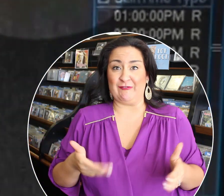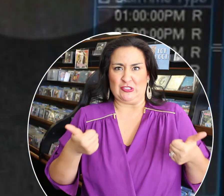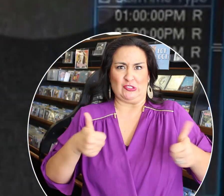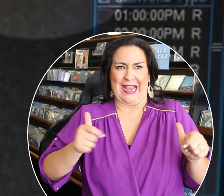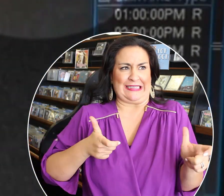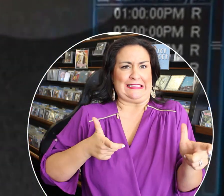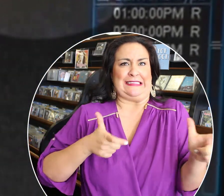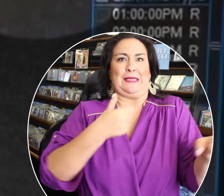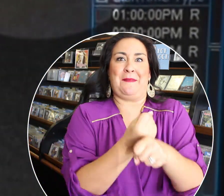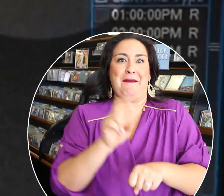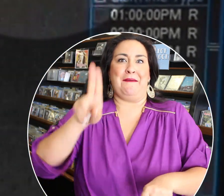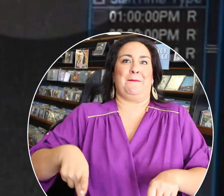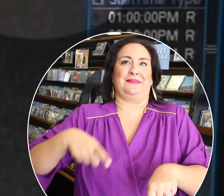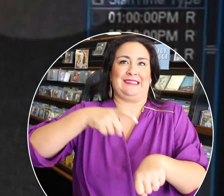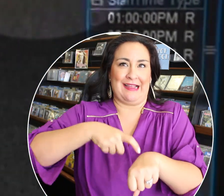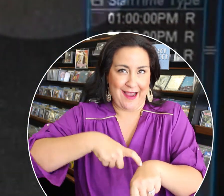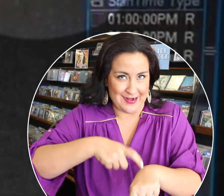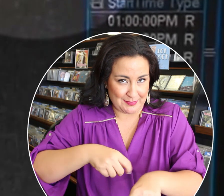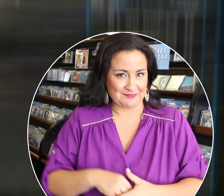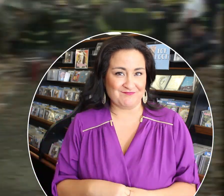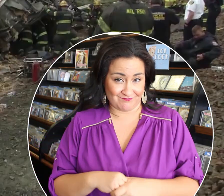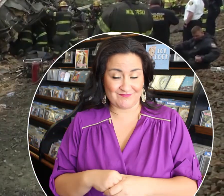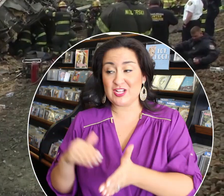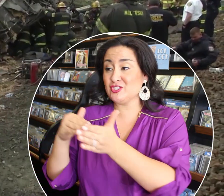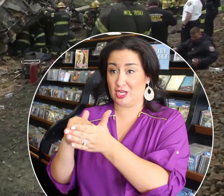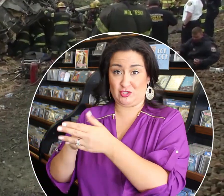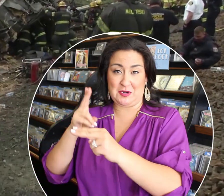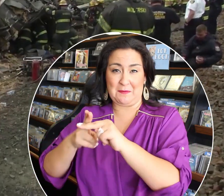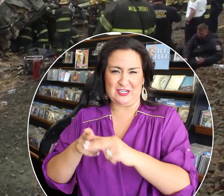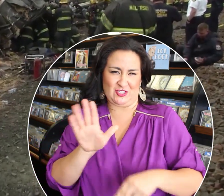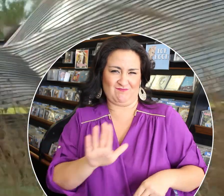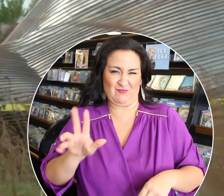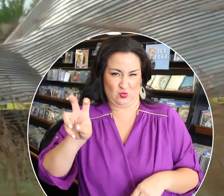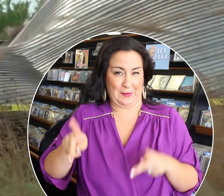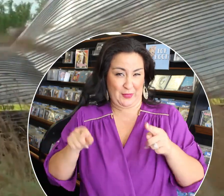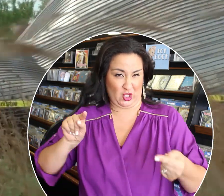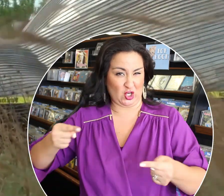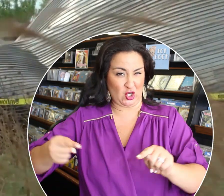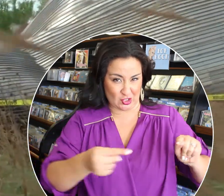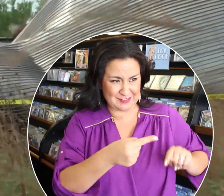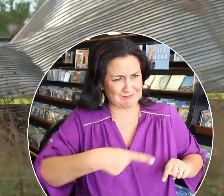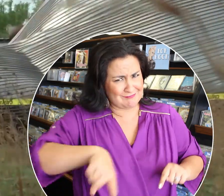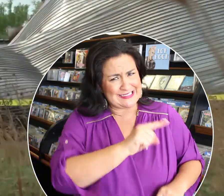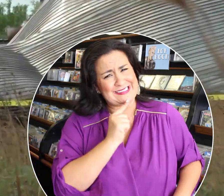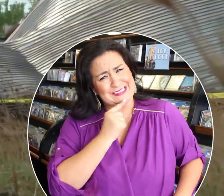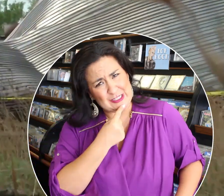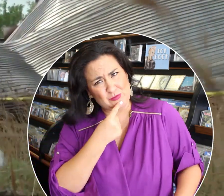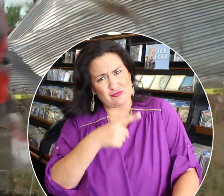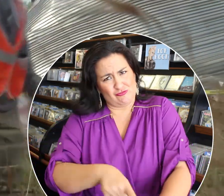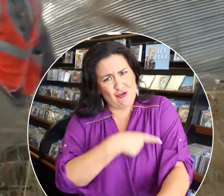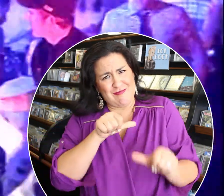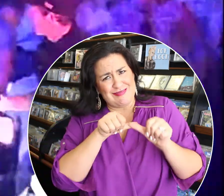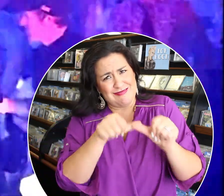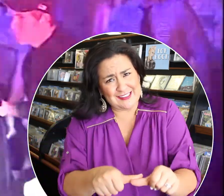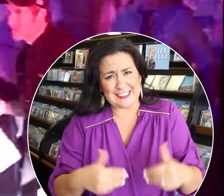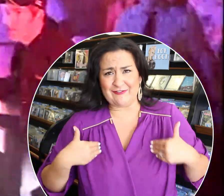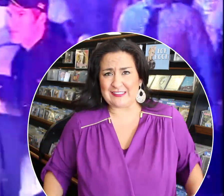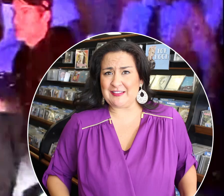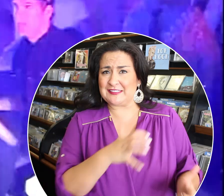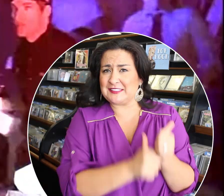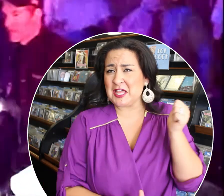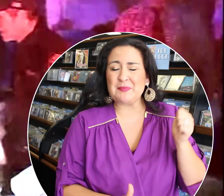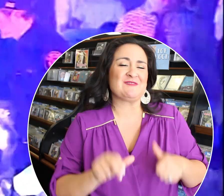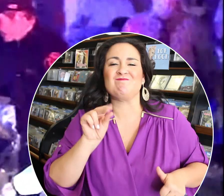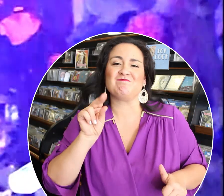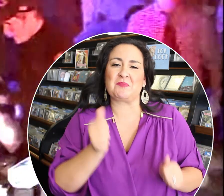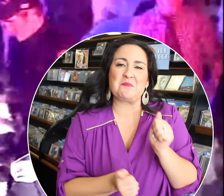station late and now appears that the engineer was trying to make up time. Doctors say that of the 200 people that